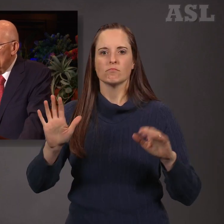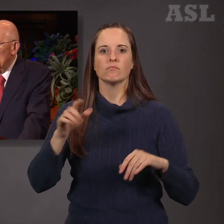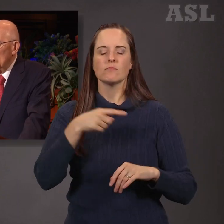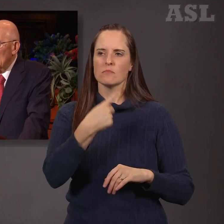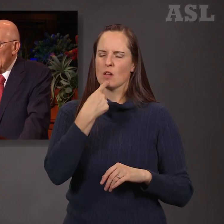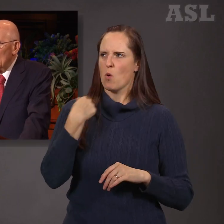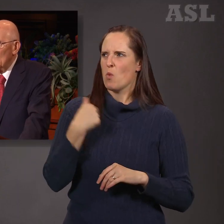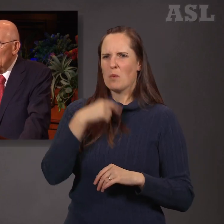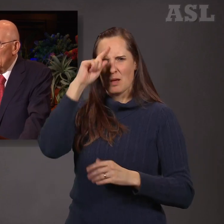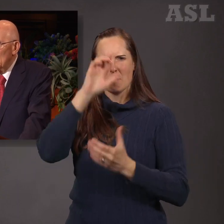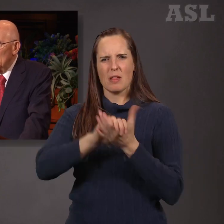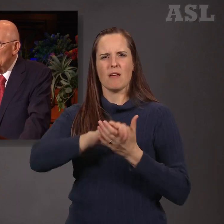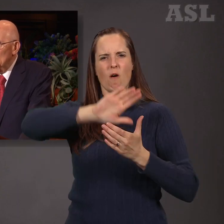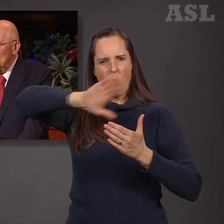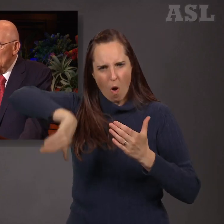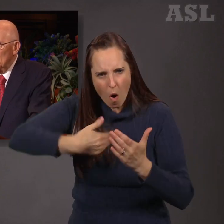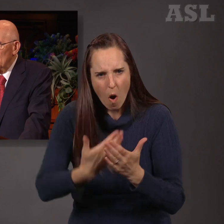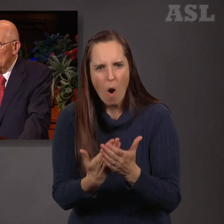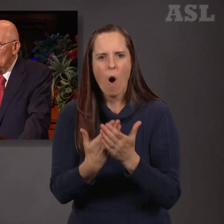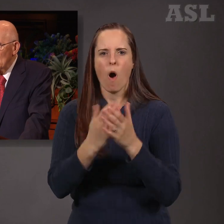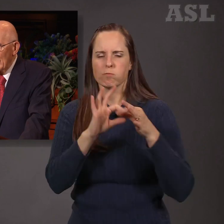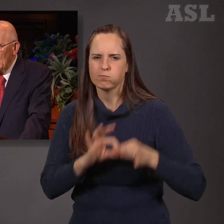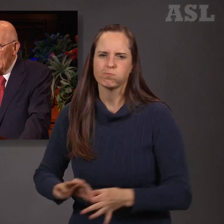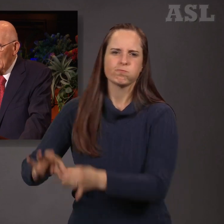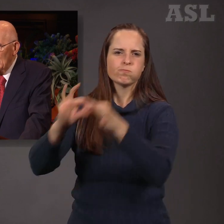and we are here to serve humanity."